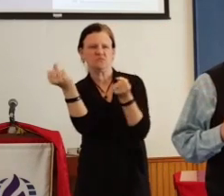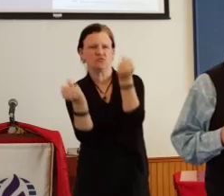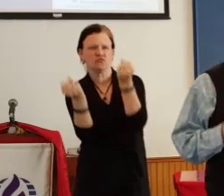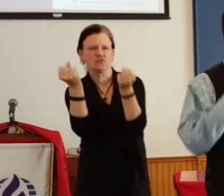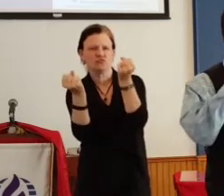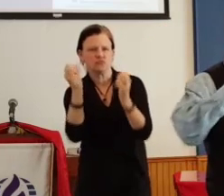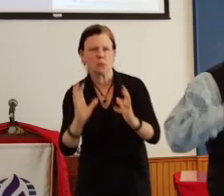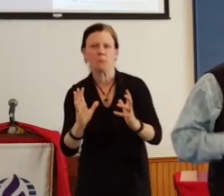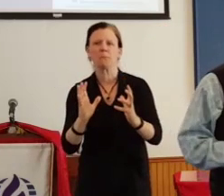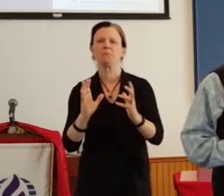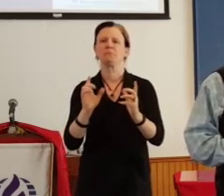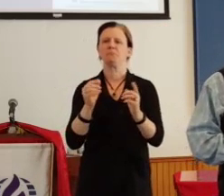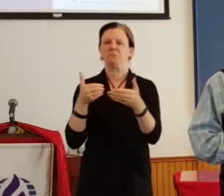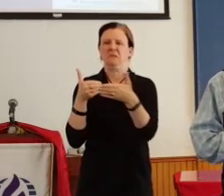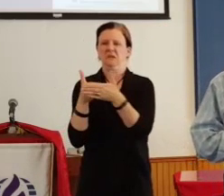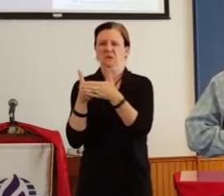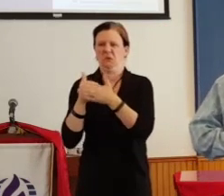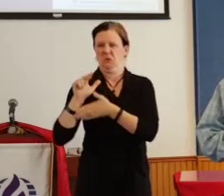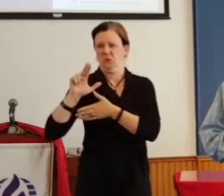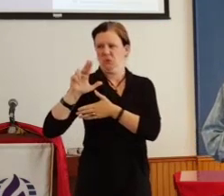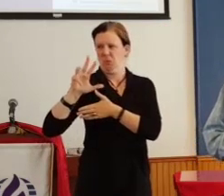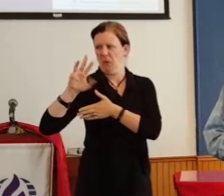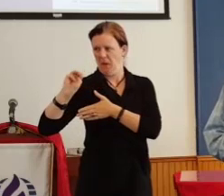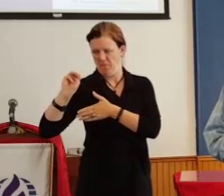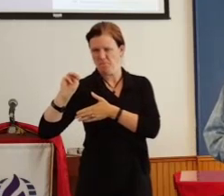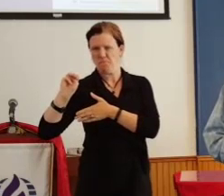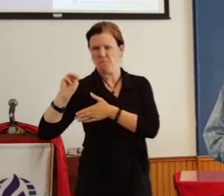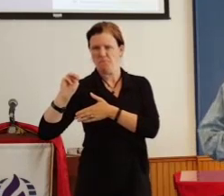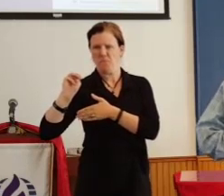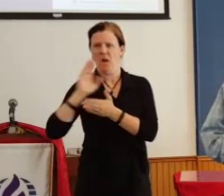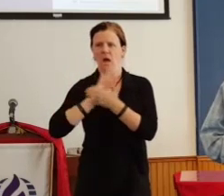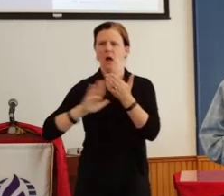stop near UWM where two college students were waiting for the bus.